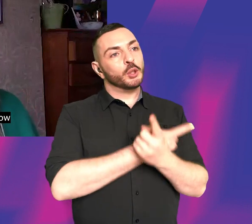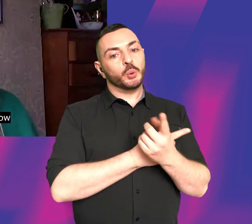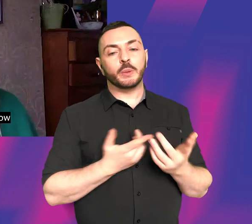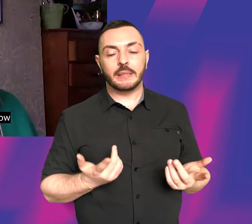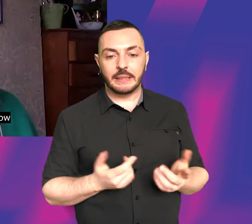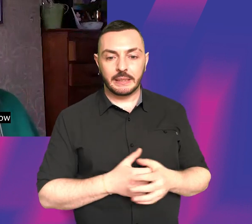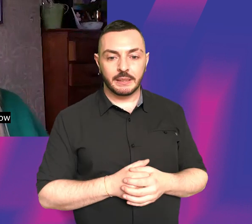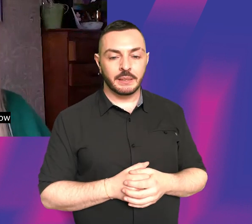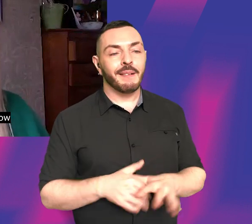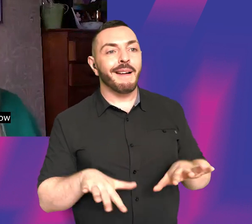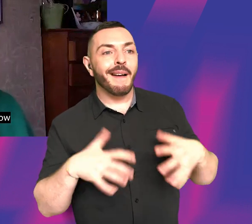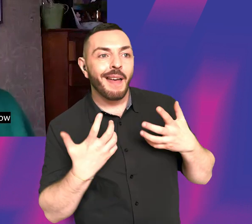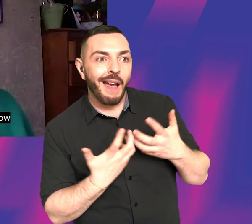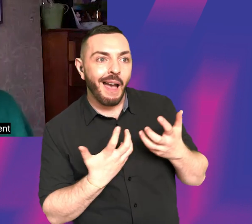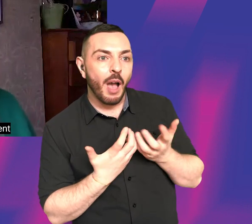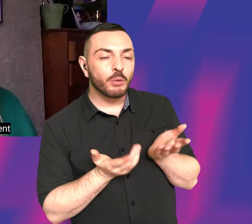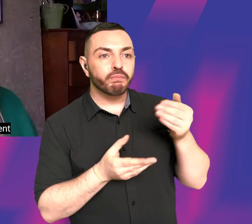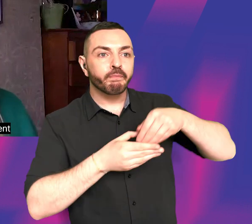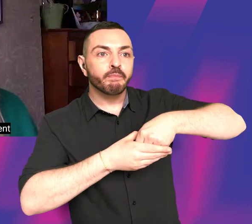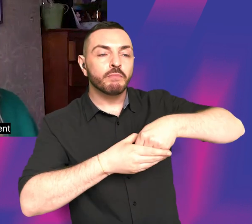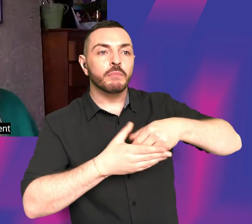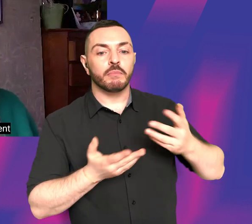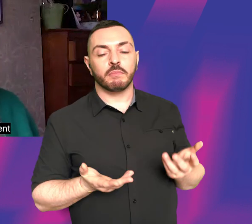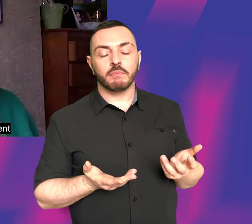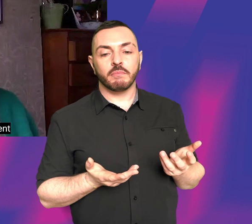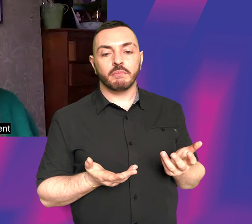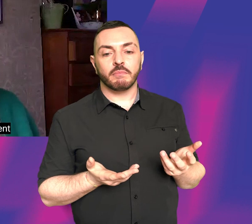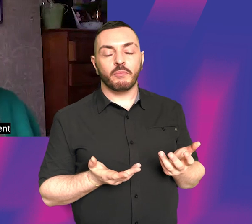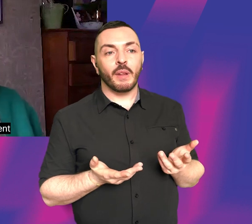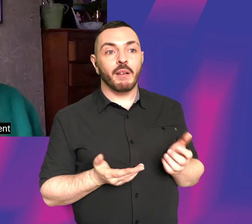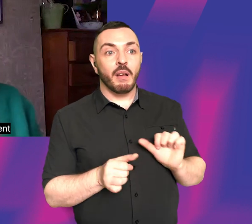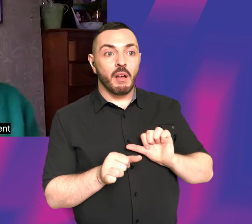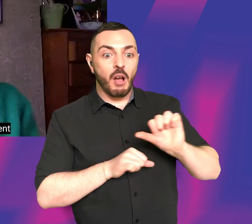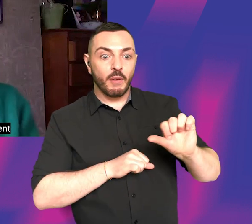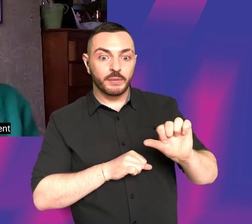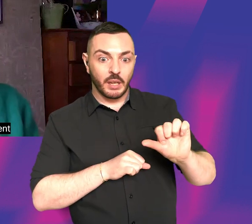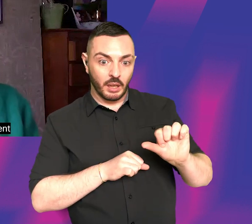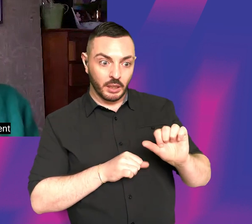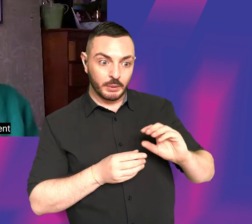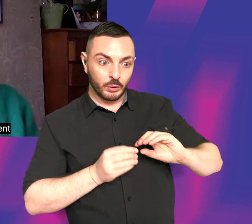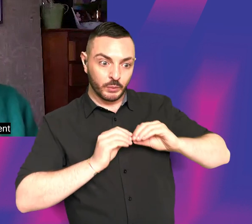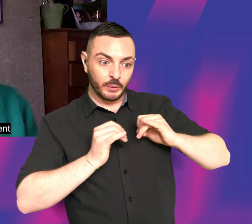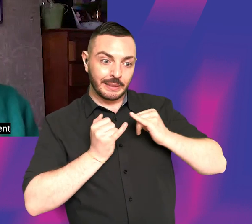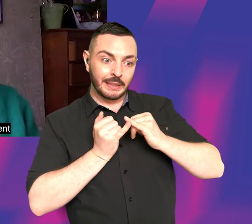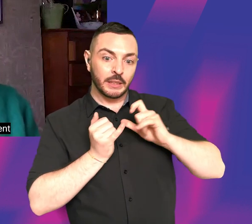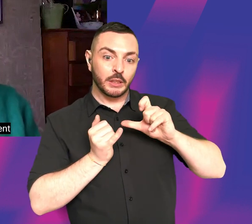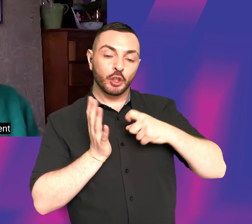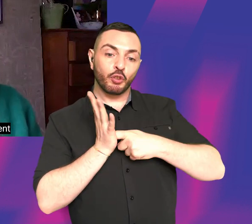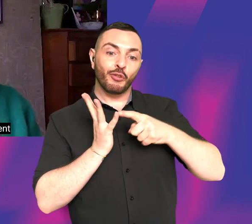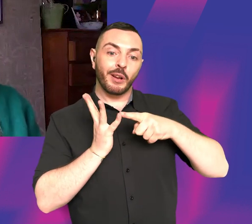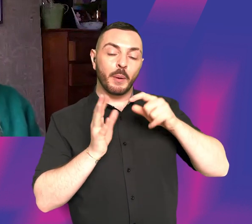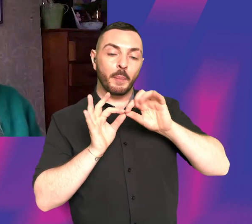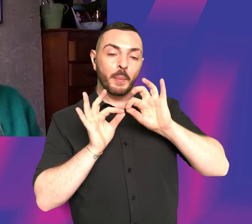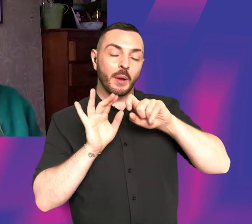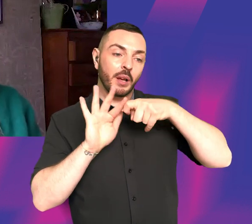up and how I could kind of fit into them. Because after making scrubber, I had a feature that was in